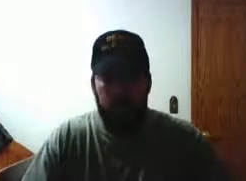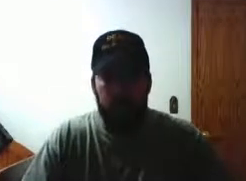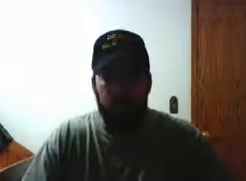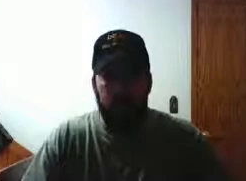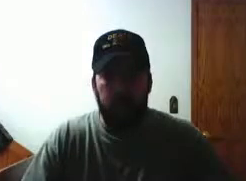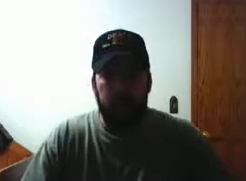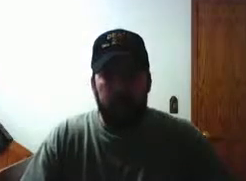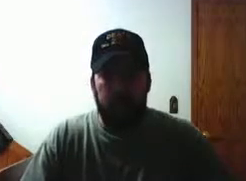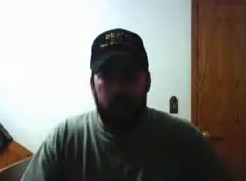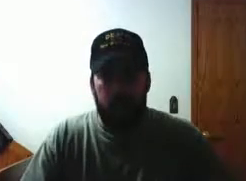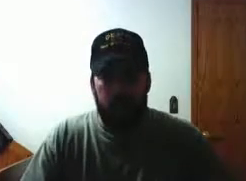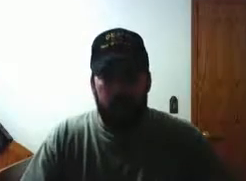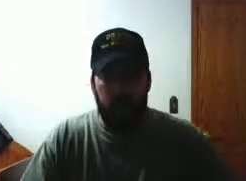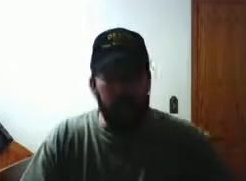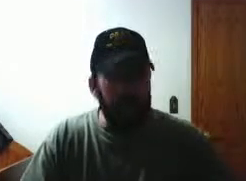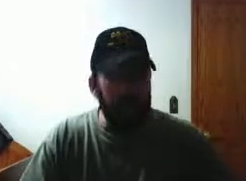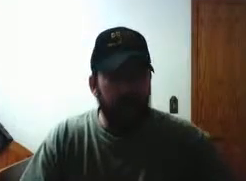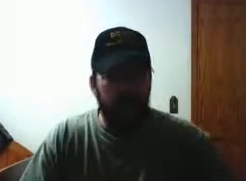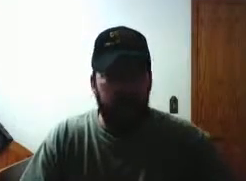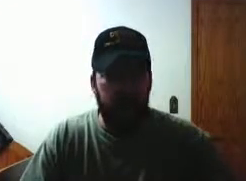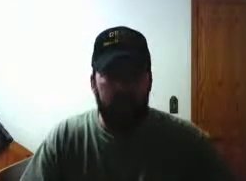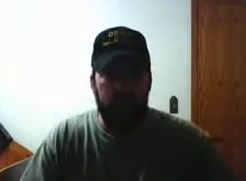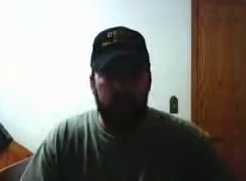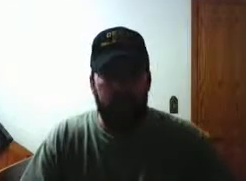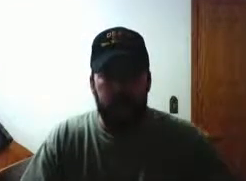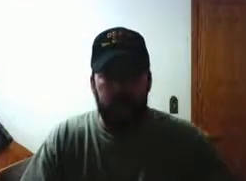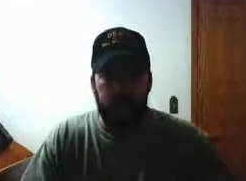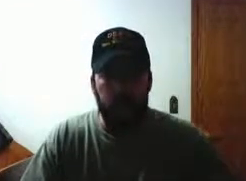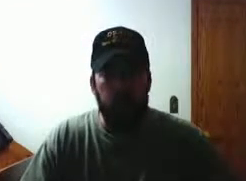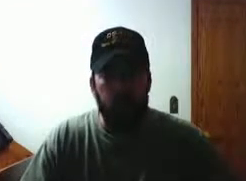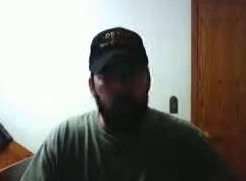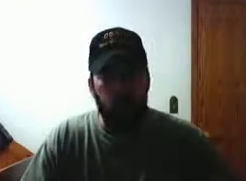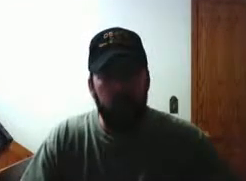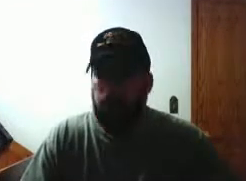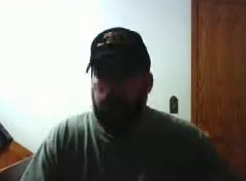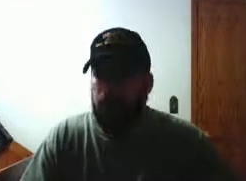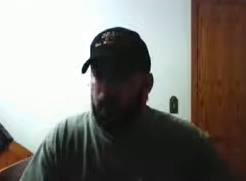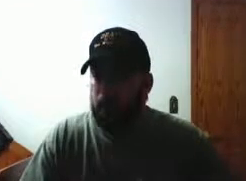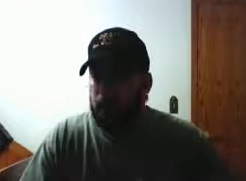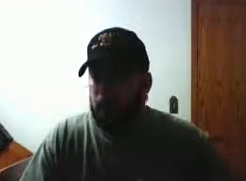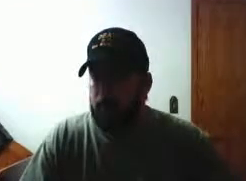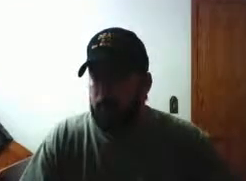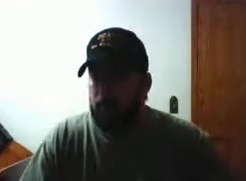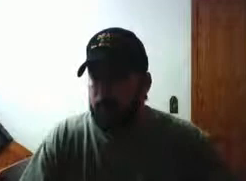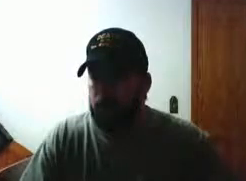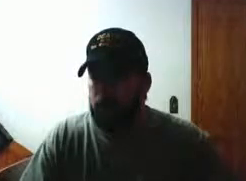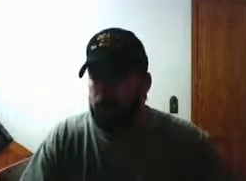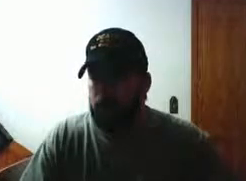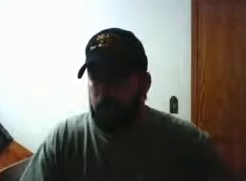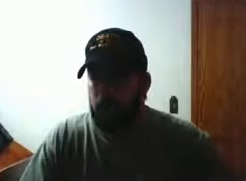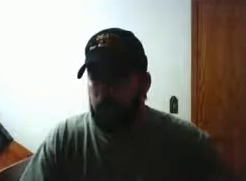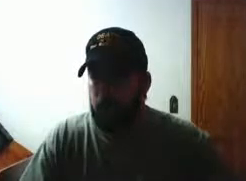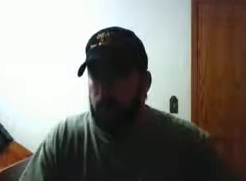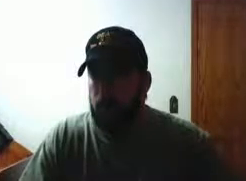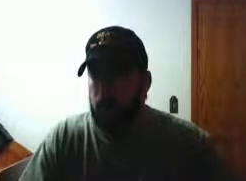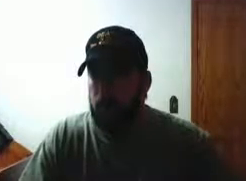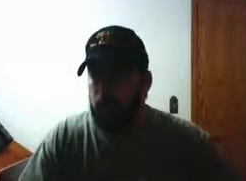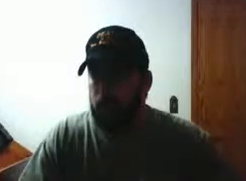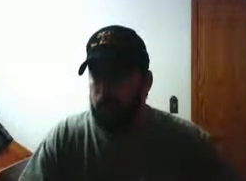and trying to get them where they can get in and out like they need to for no charge and uh not tooting my own there's certain